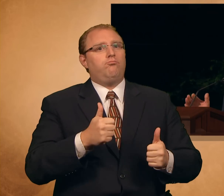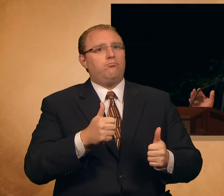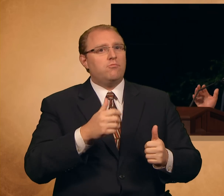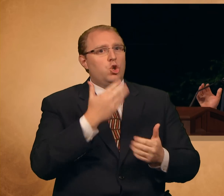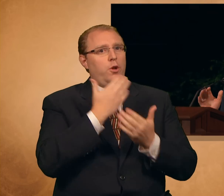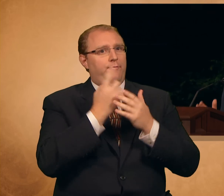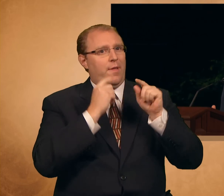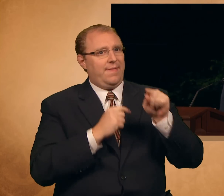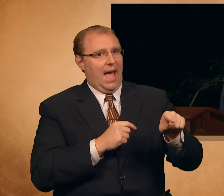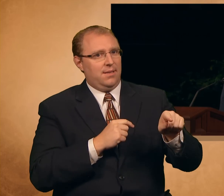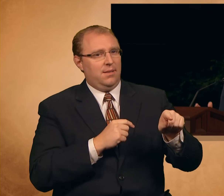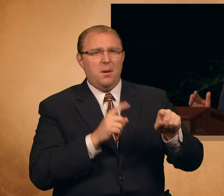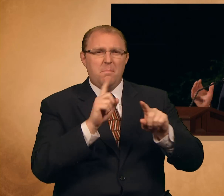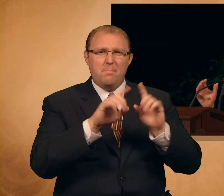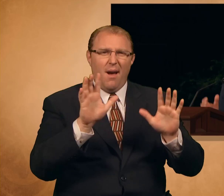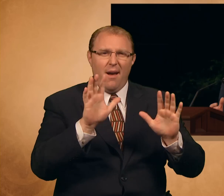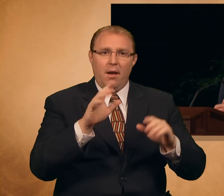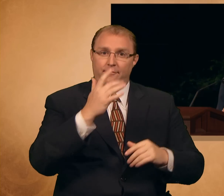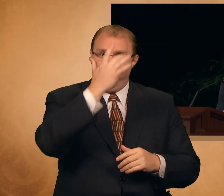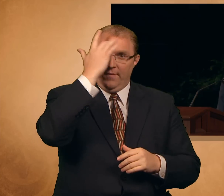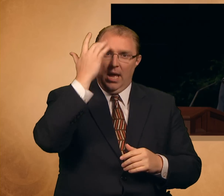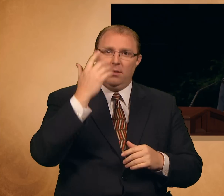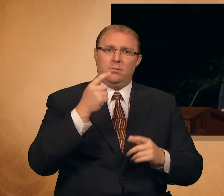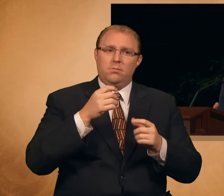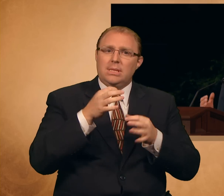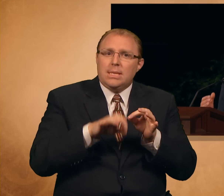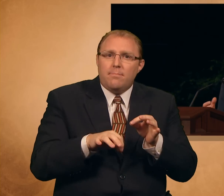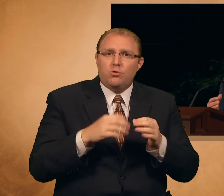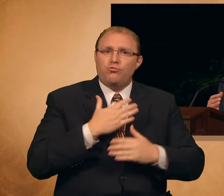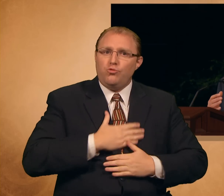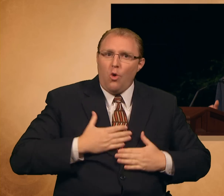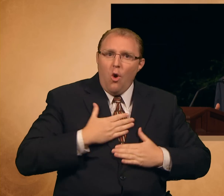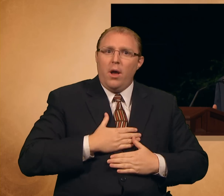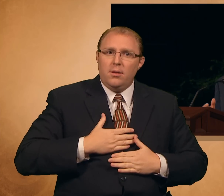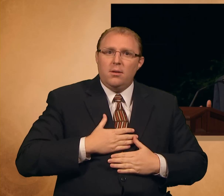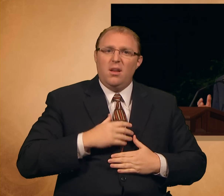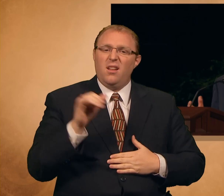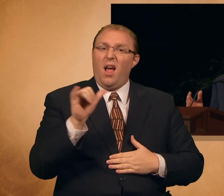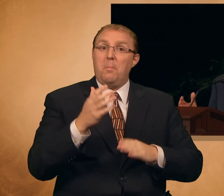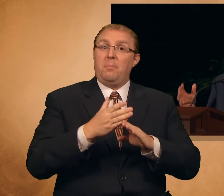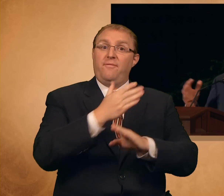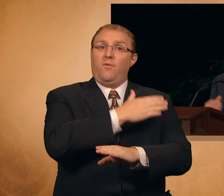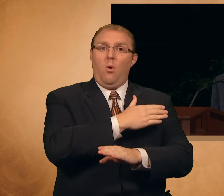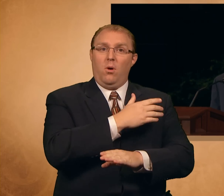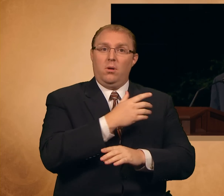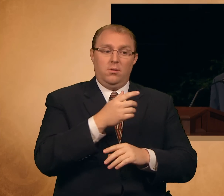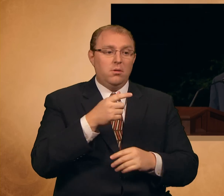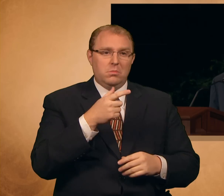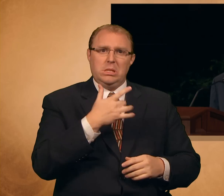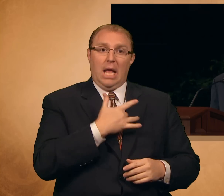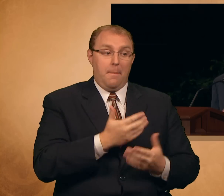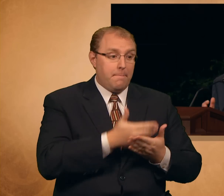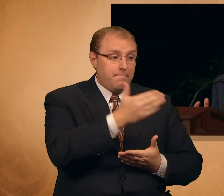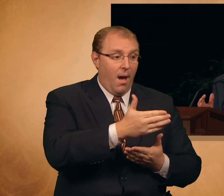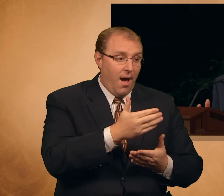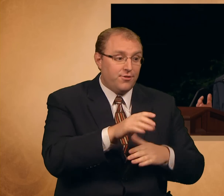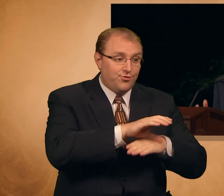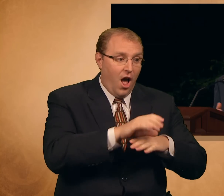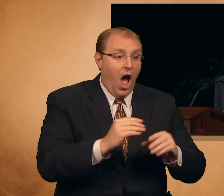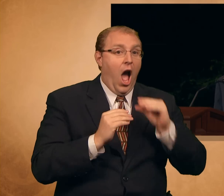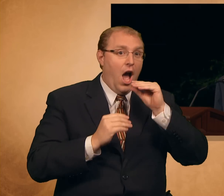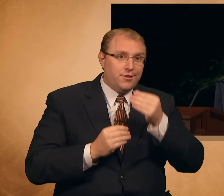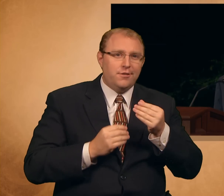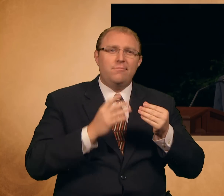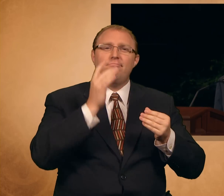people begin to forget the simple joy they used to find in a candy bar. The candy bar